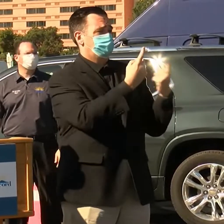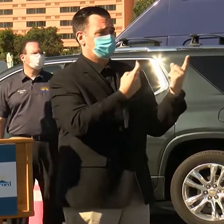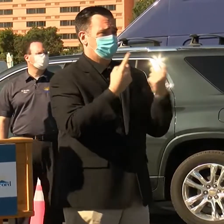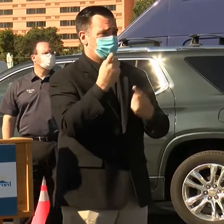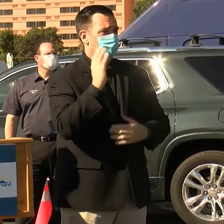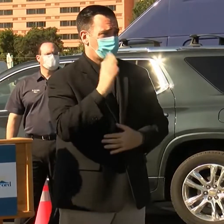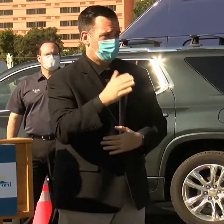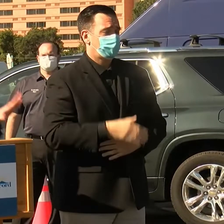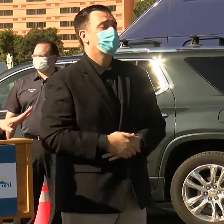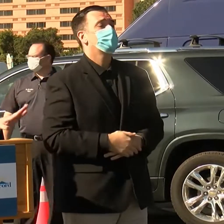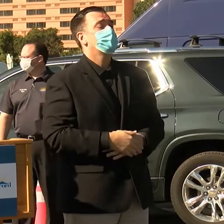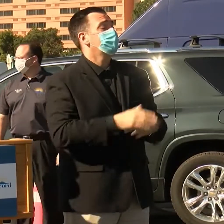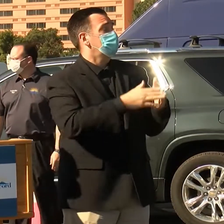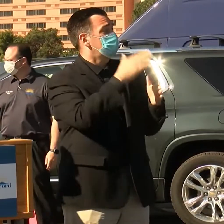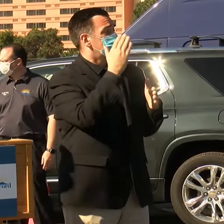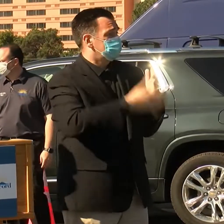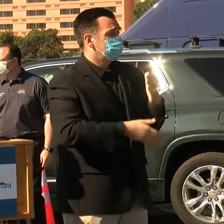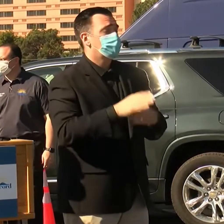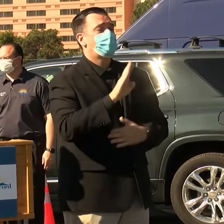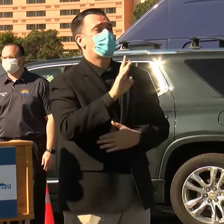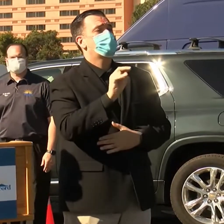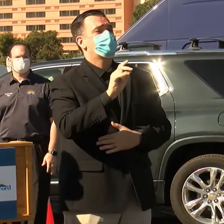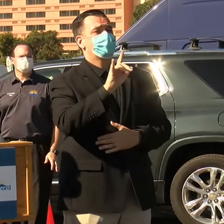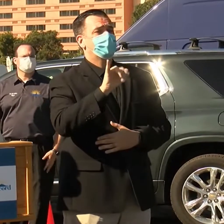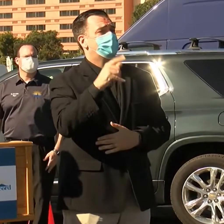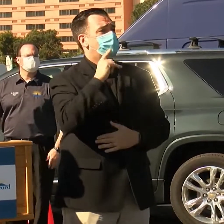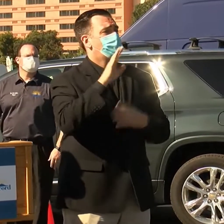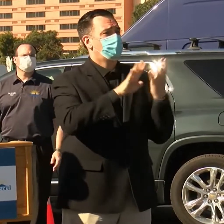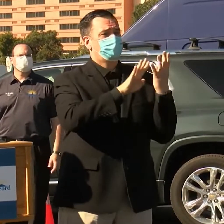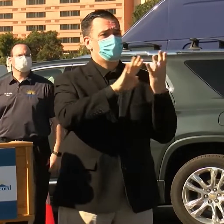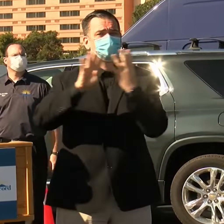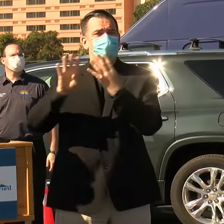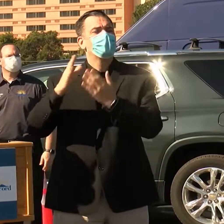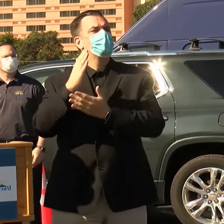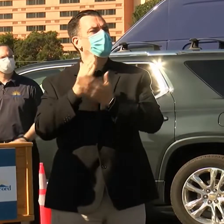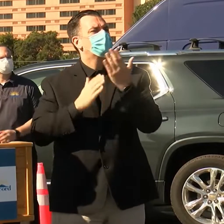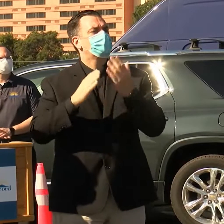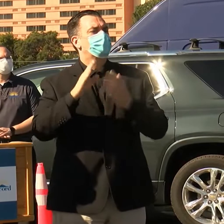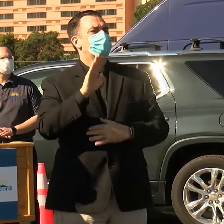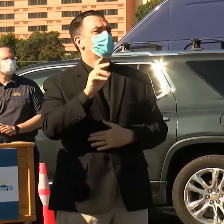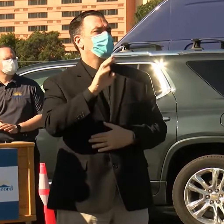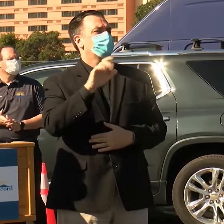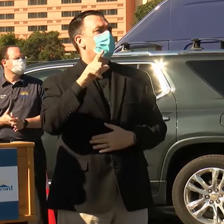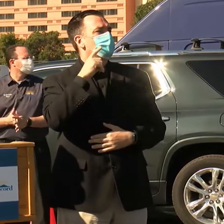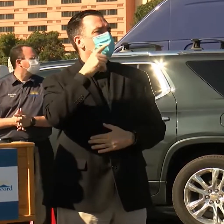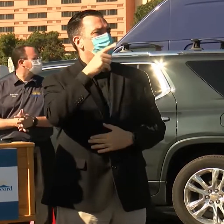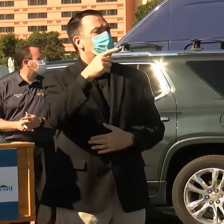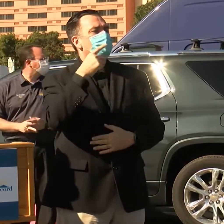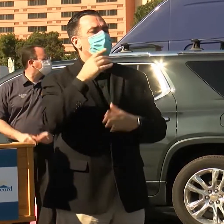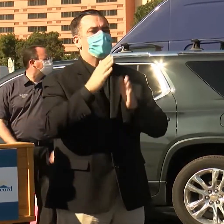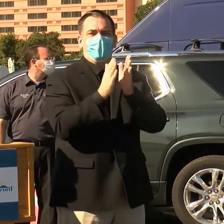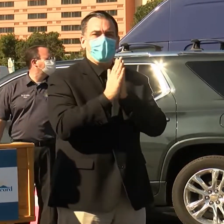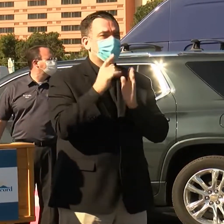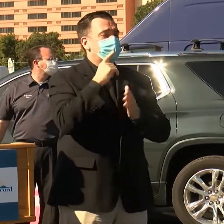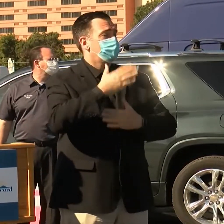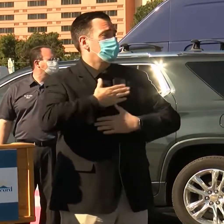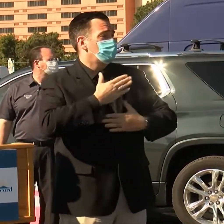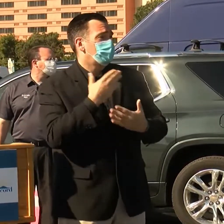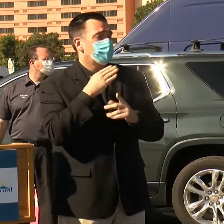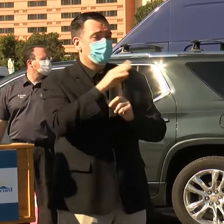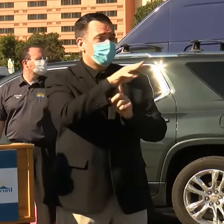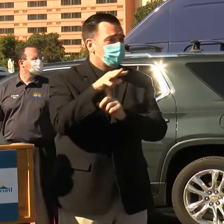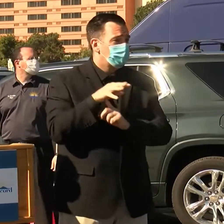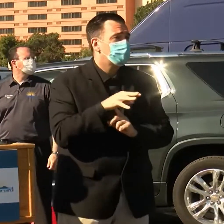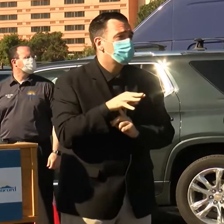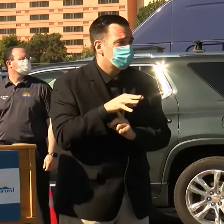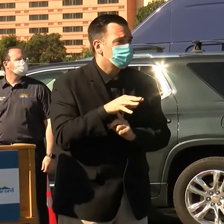When that's done, Brittany is going to take you all over to get some B roll from willing participants. So we'll be asking folks if they're willing to be filmed